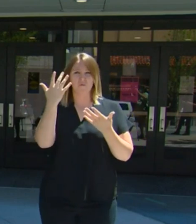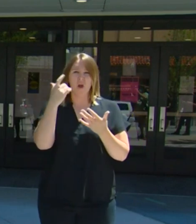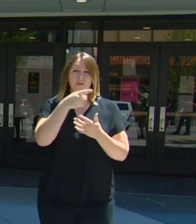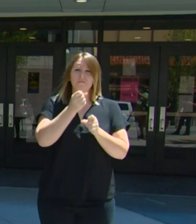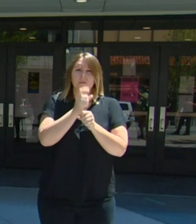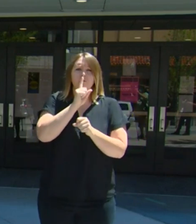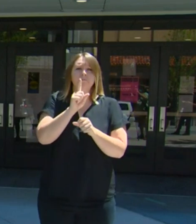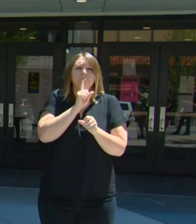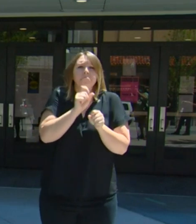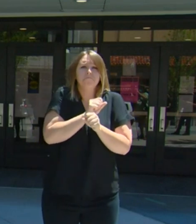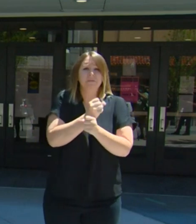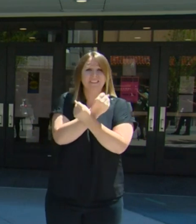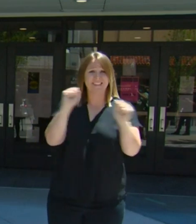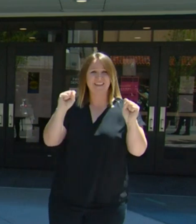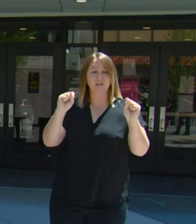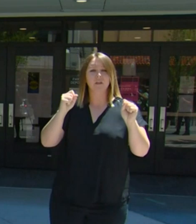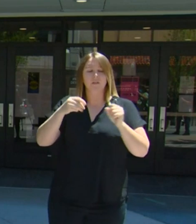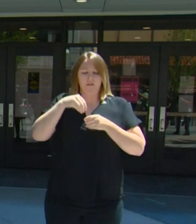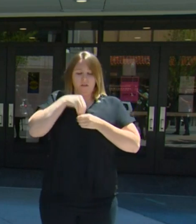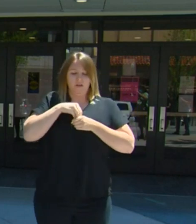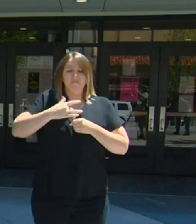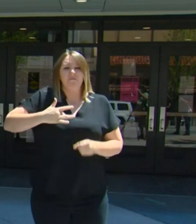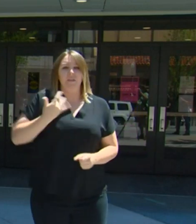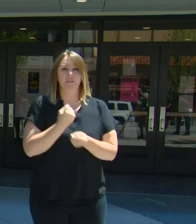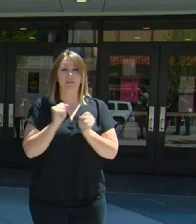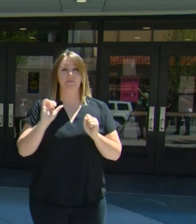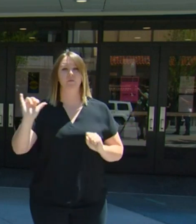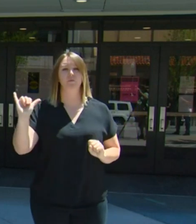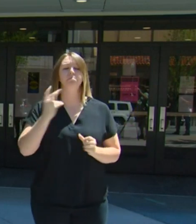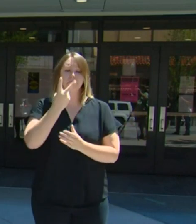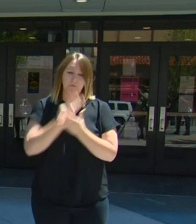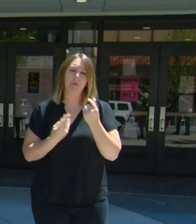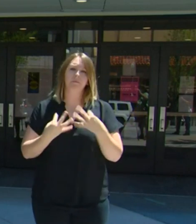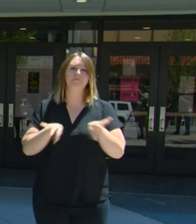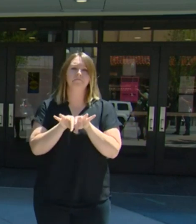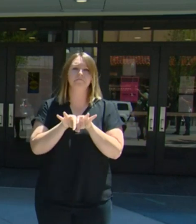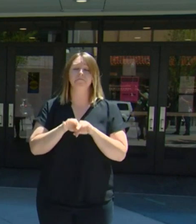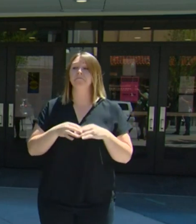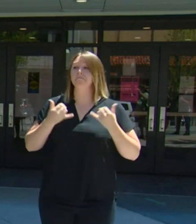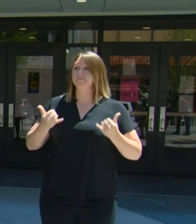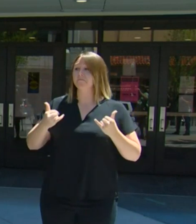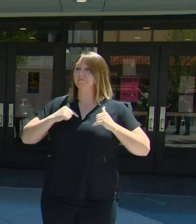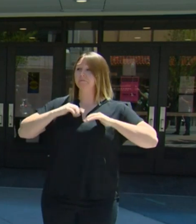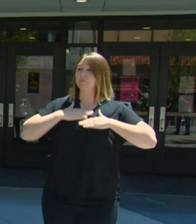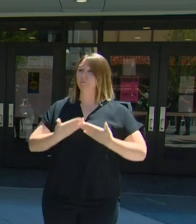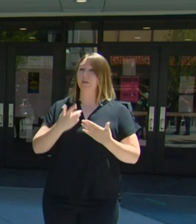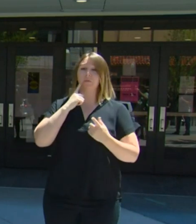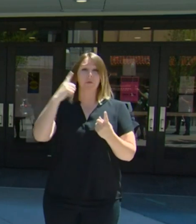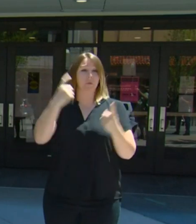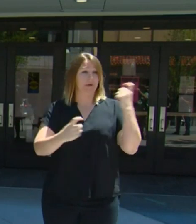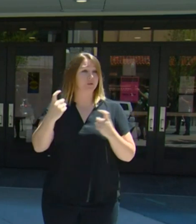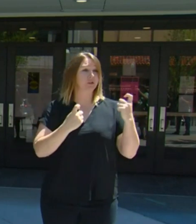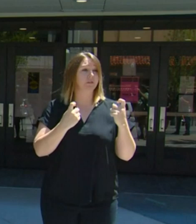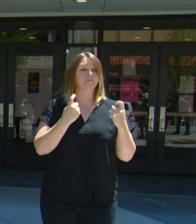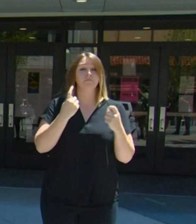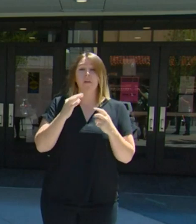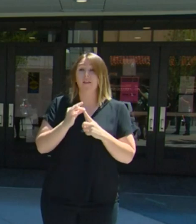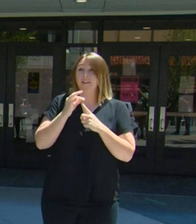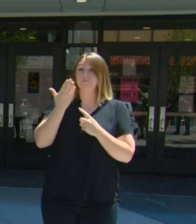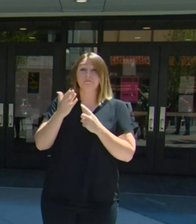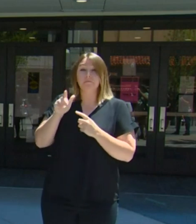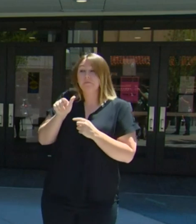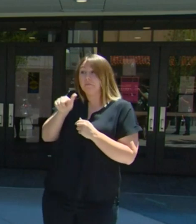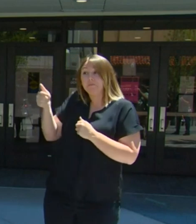tirelessly to make that happen. I would stand for questions unless somebody else is next at the podium.